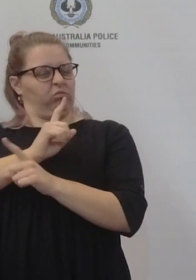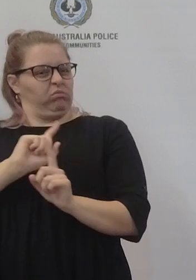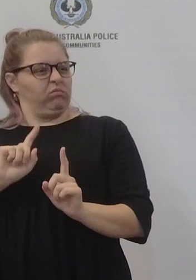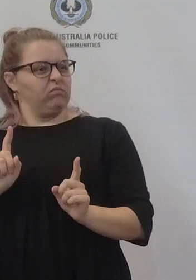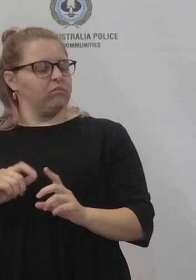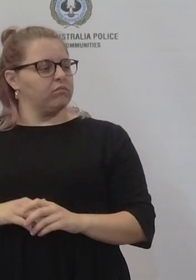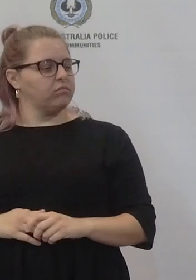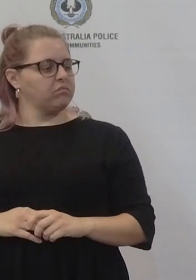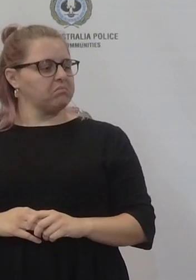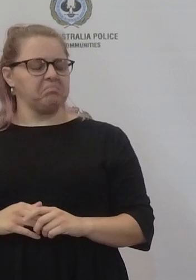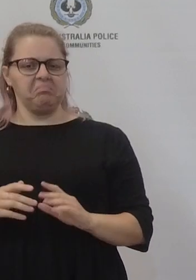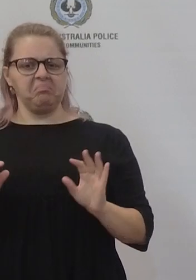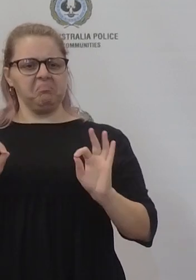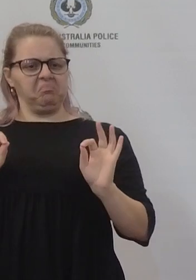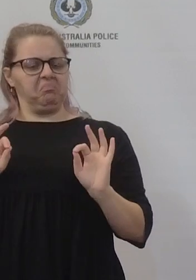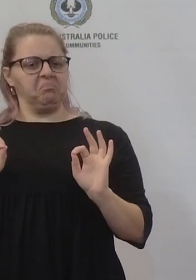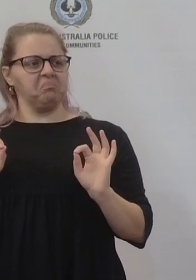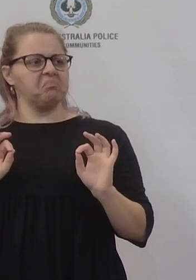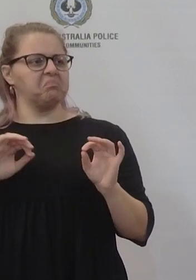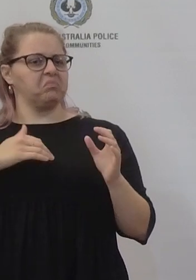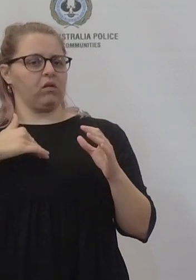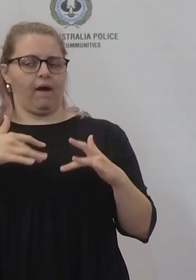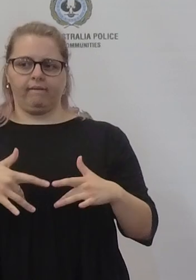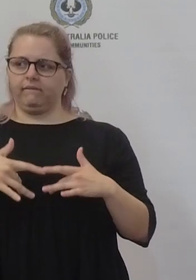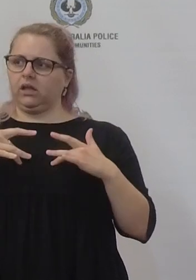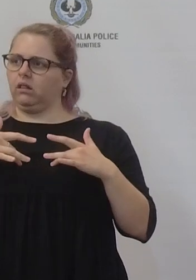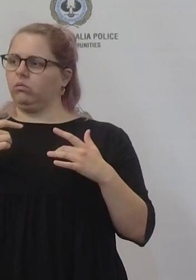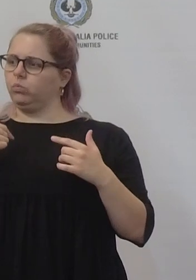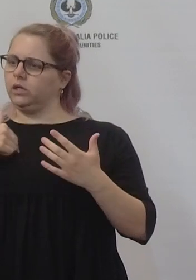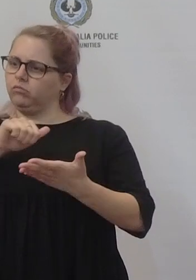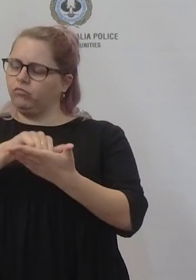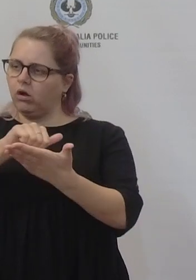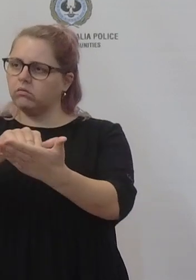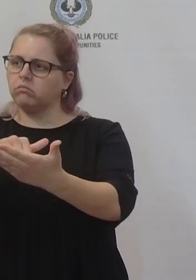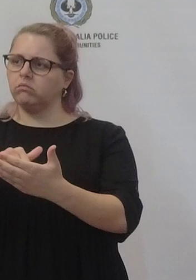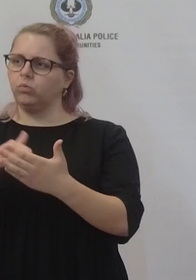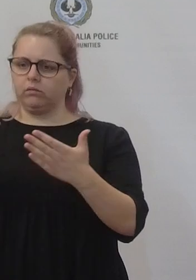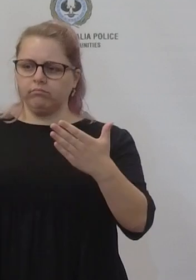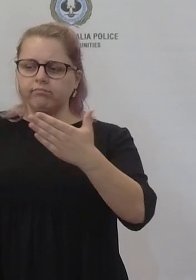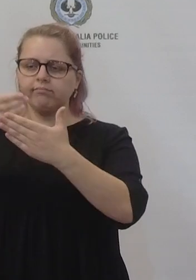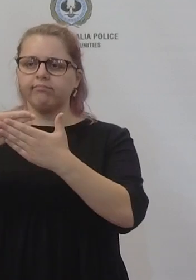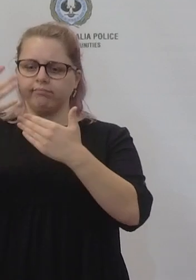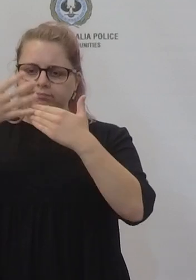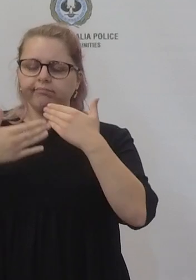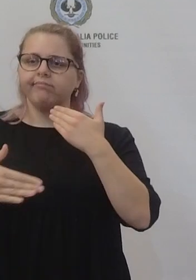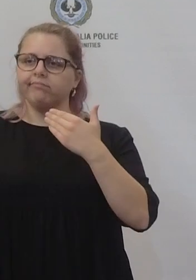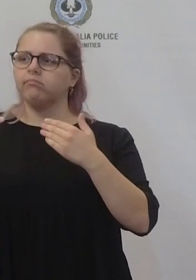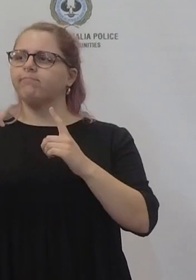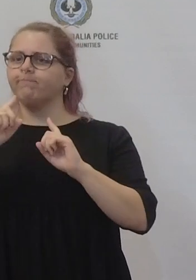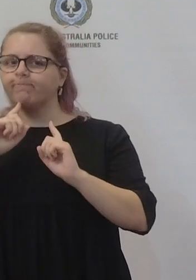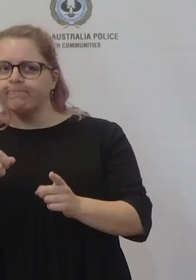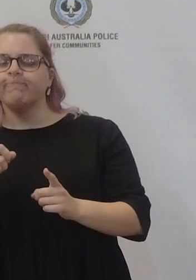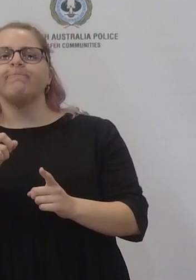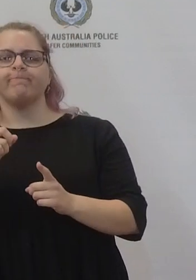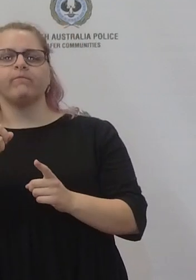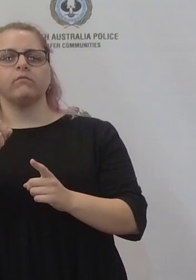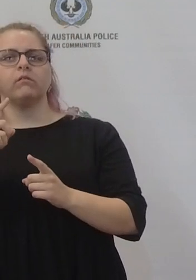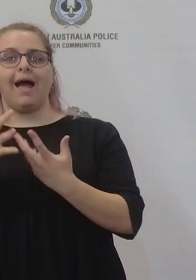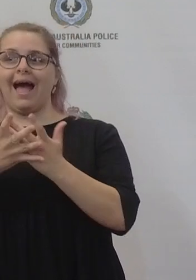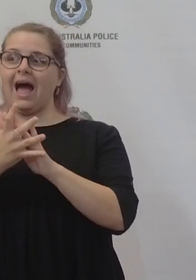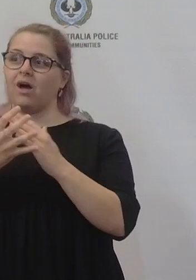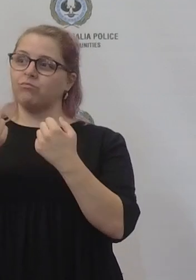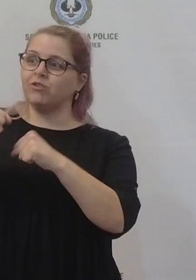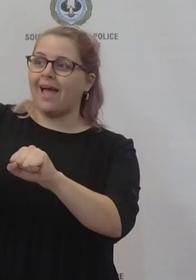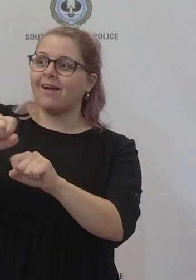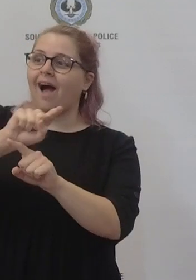I don't think it does. The strong advice and the consistent ongoing advice is that vaccination is the best way to protect yourself and other